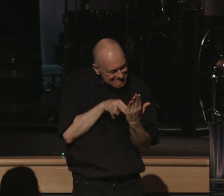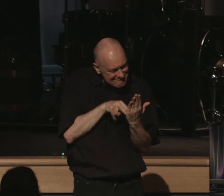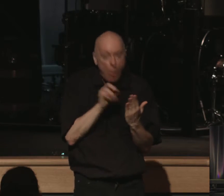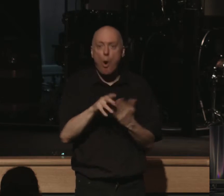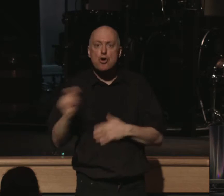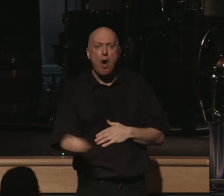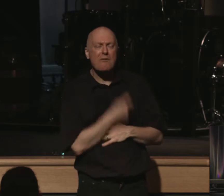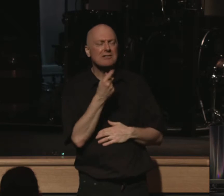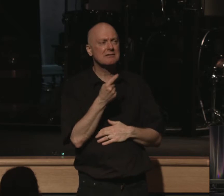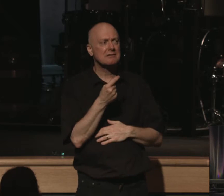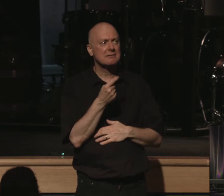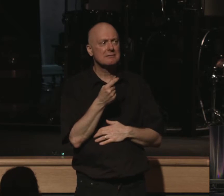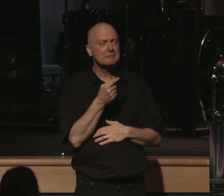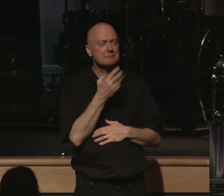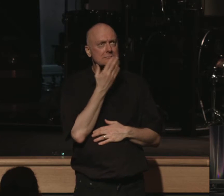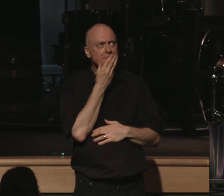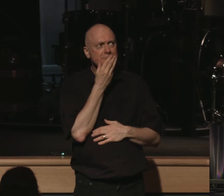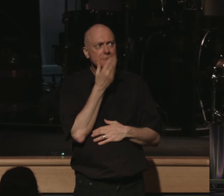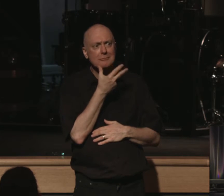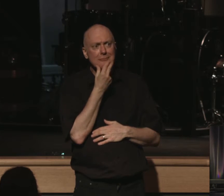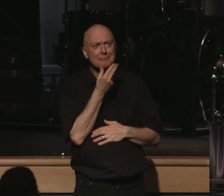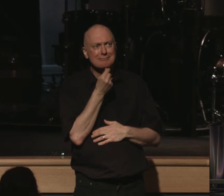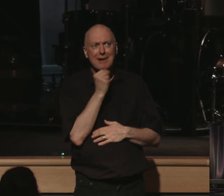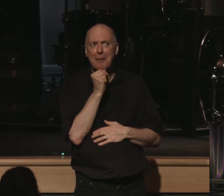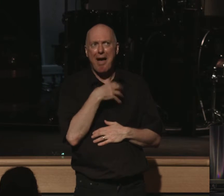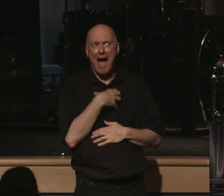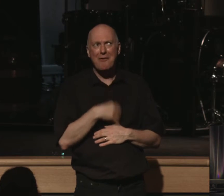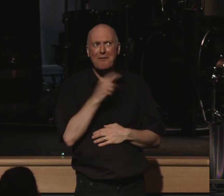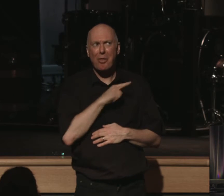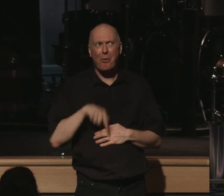your head up from the golf course and you'll say, huh, I'm not so hungry for the things of the Lord anymore.